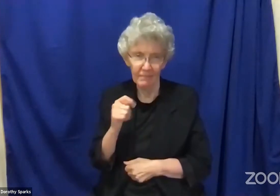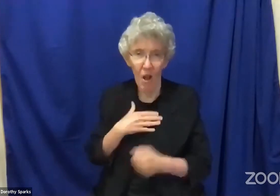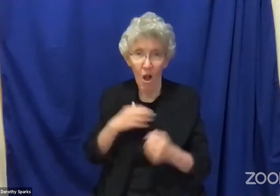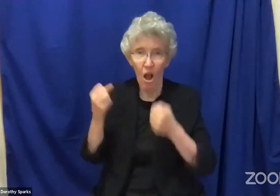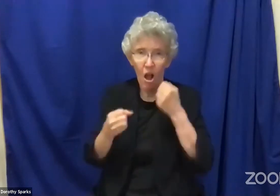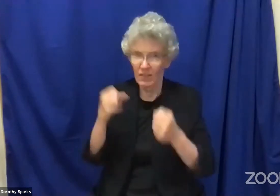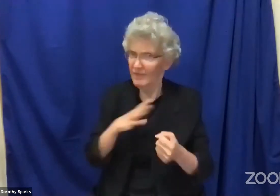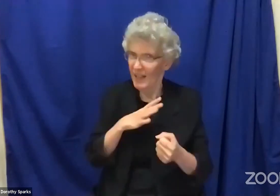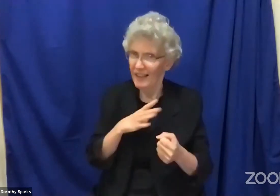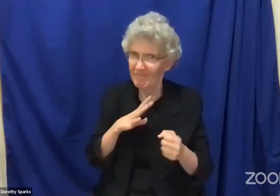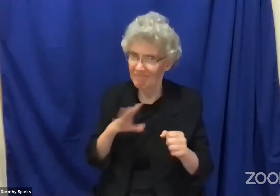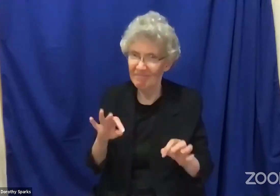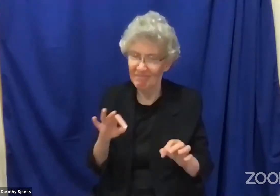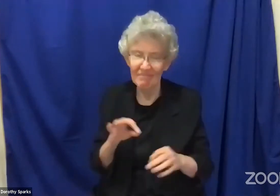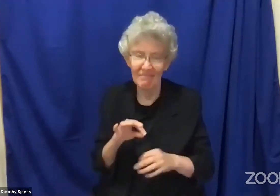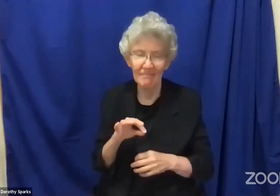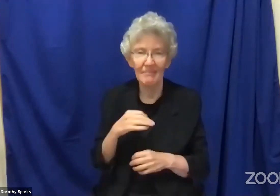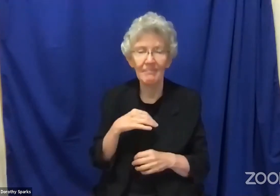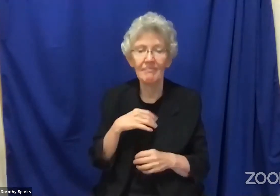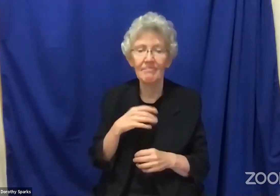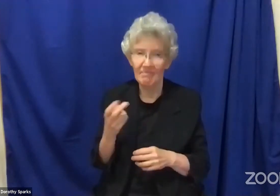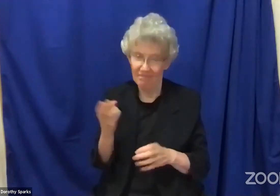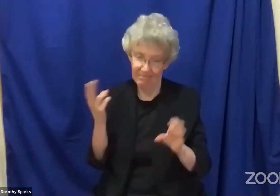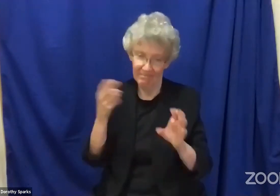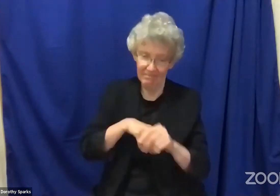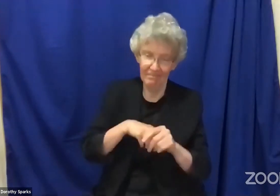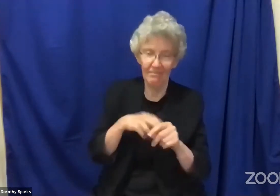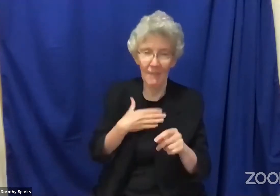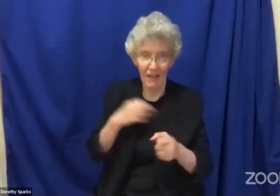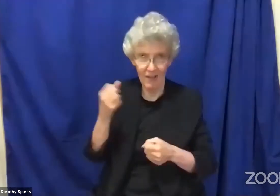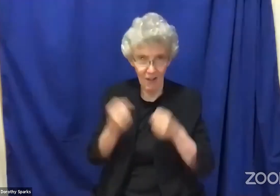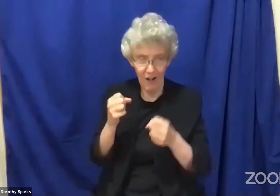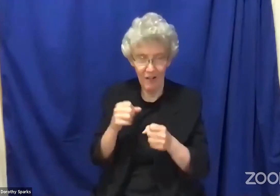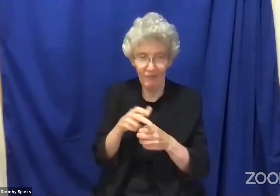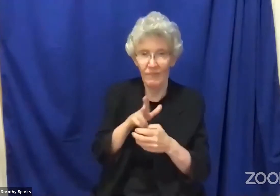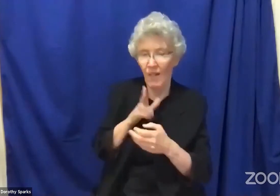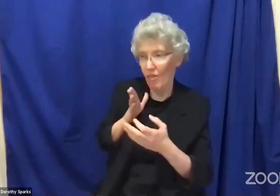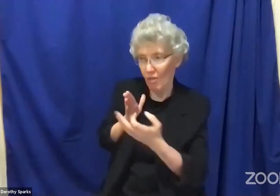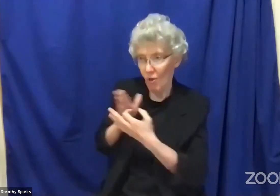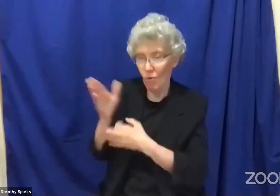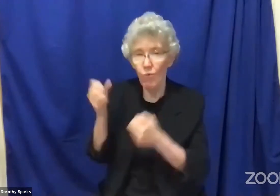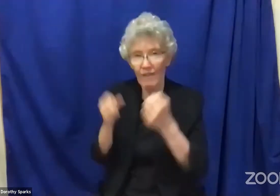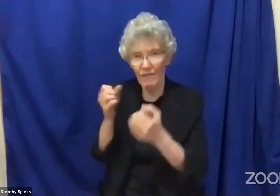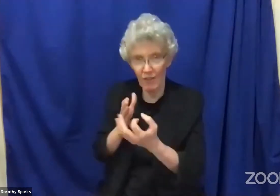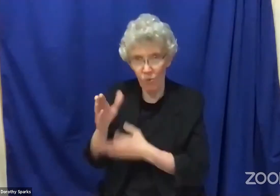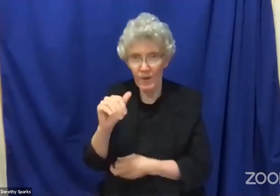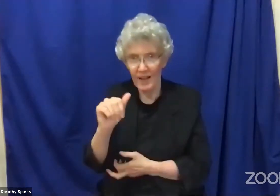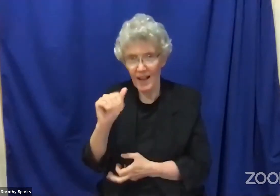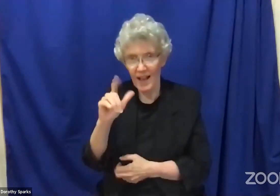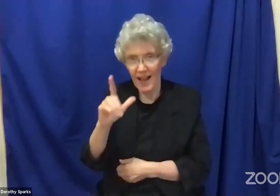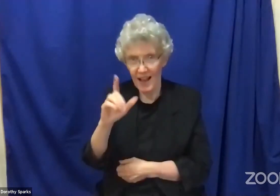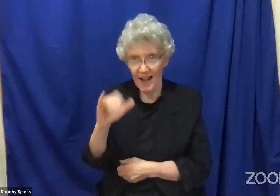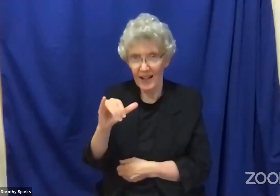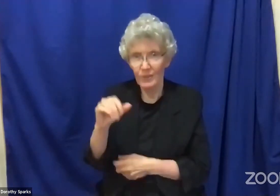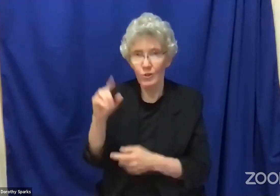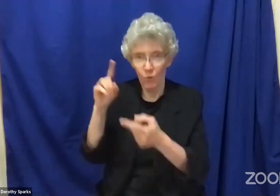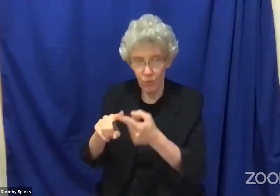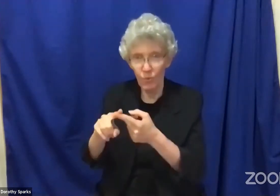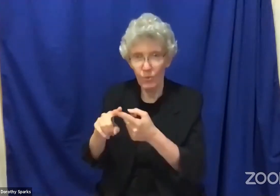And I had to go and stay with some friends. Now, when I returned, I got into my car and drove through